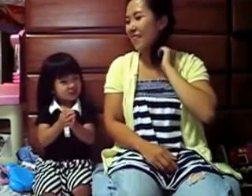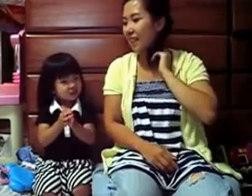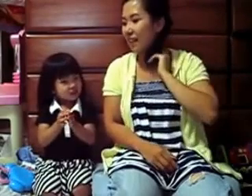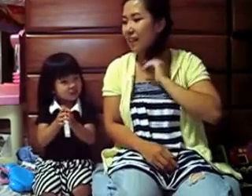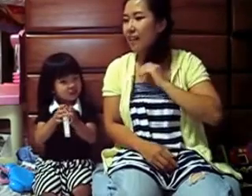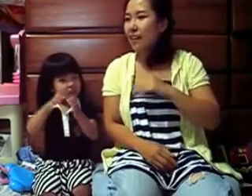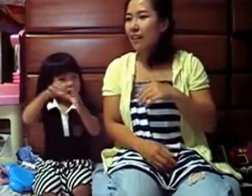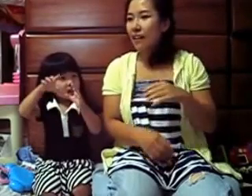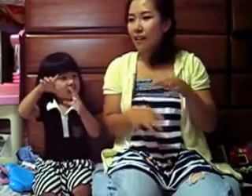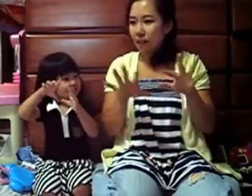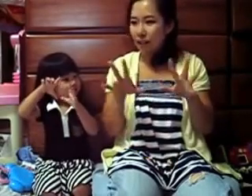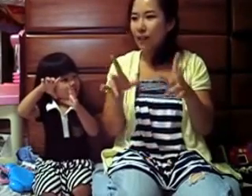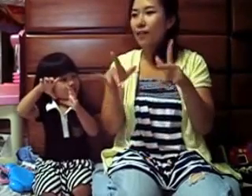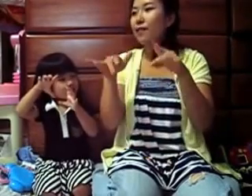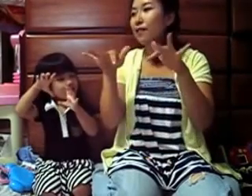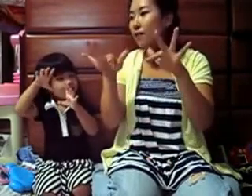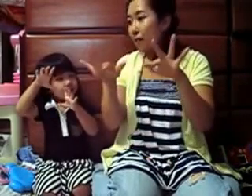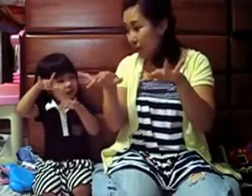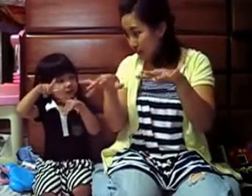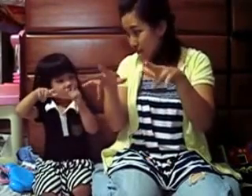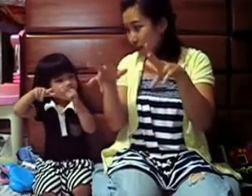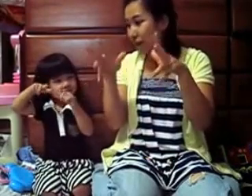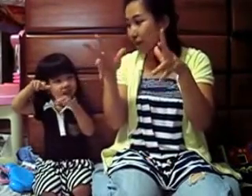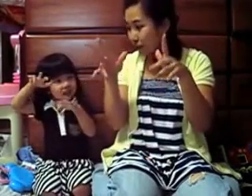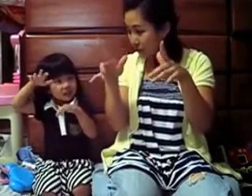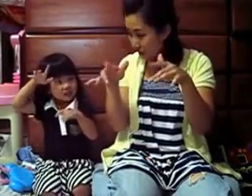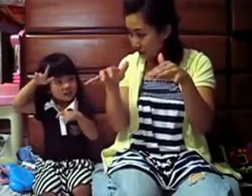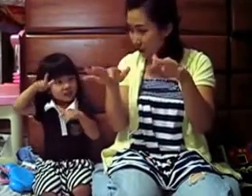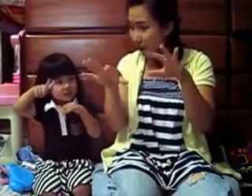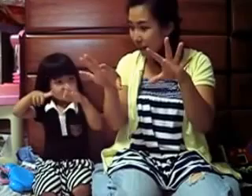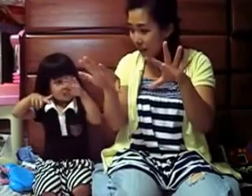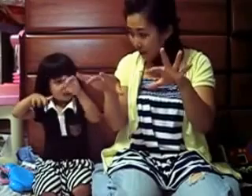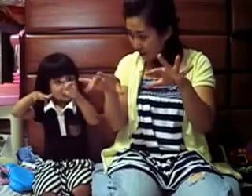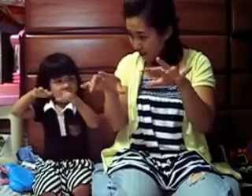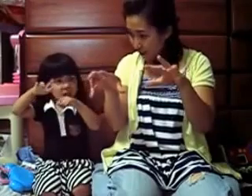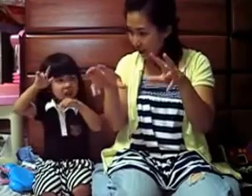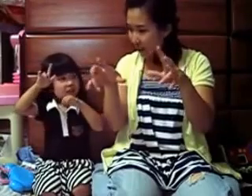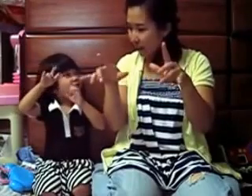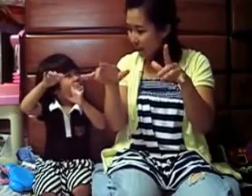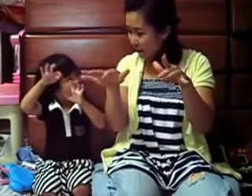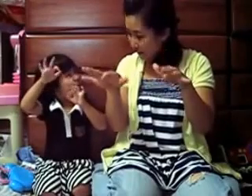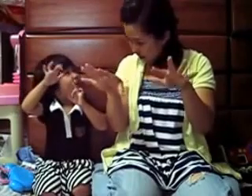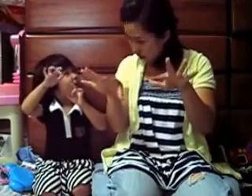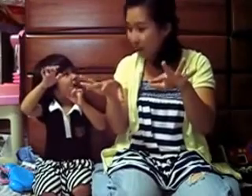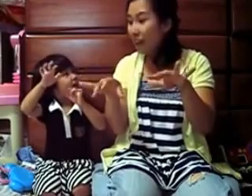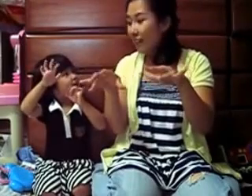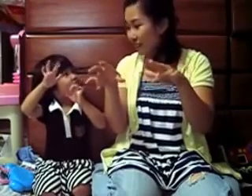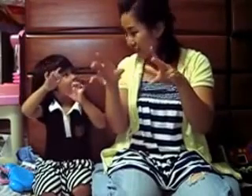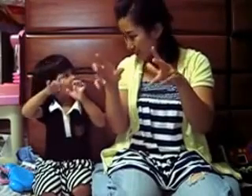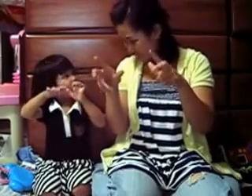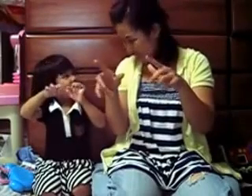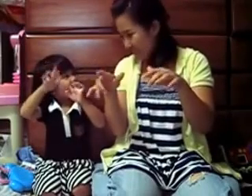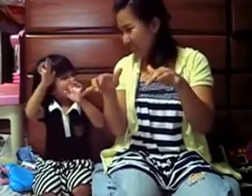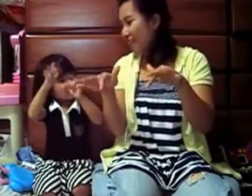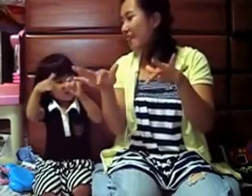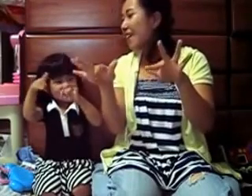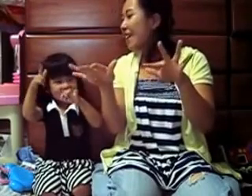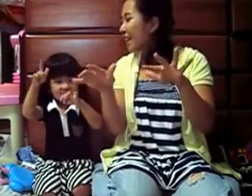Wiggle, wiggle, wiggle your fingers as slowly as you